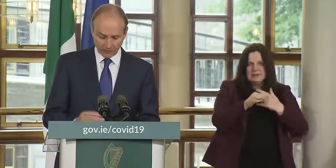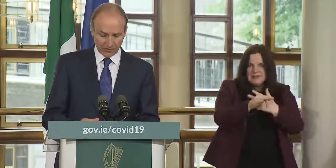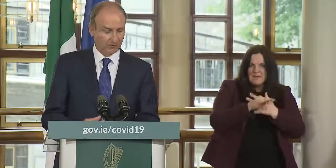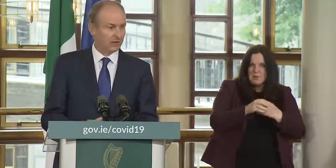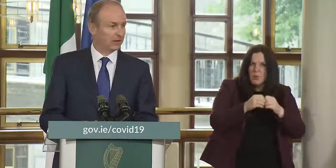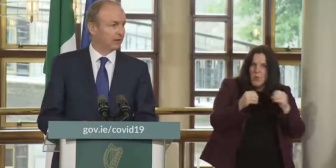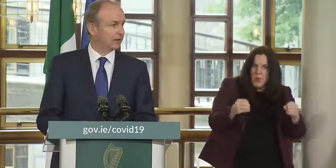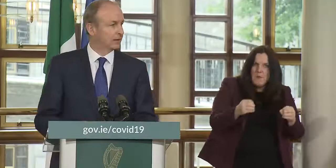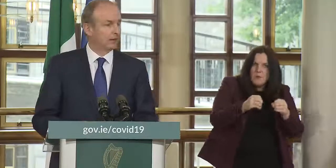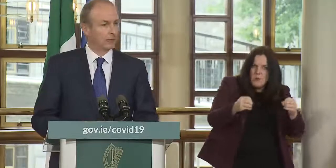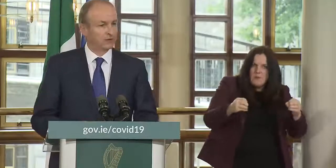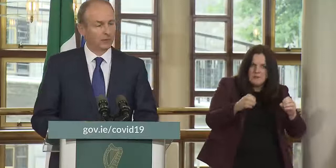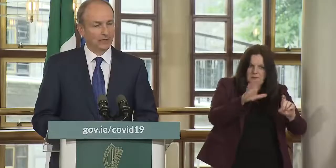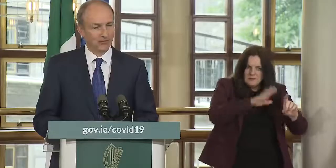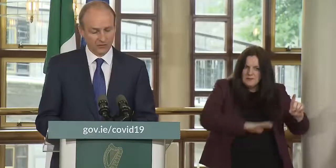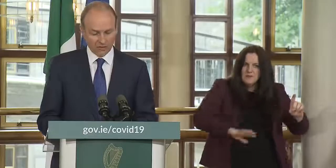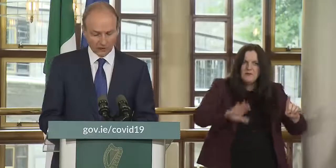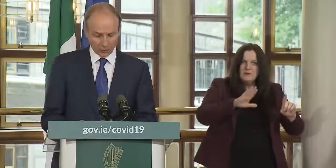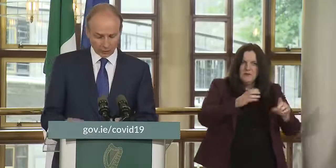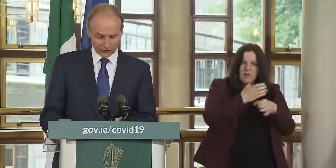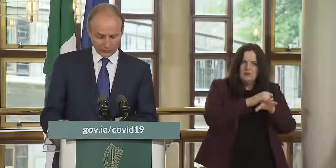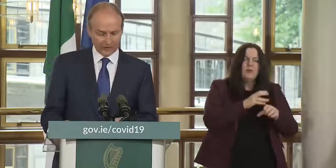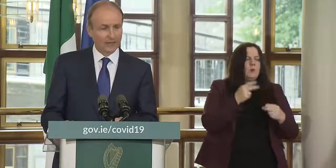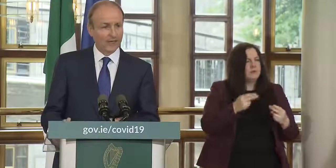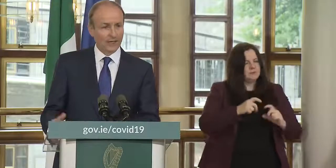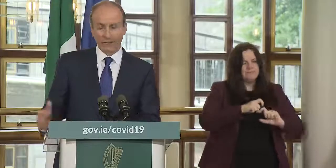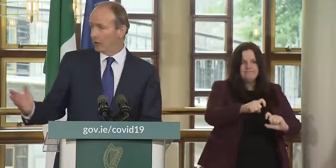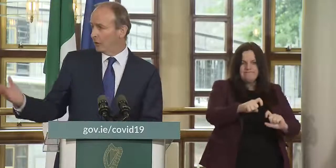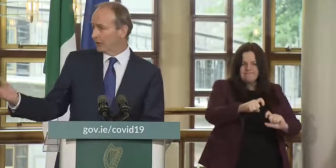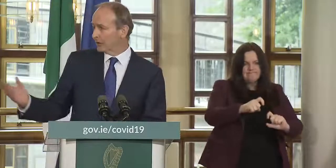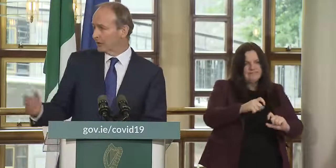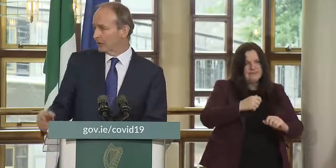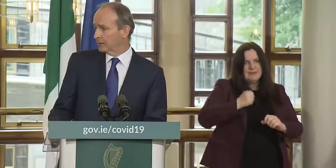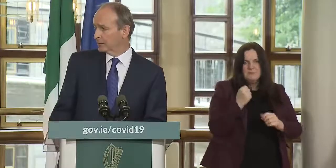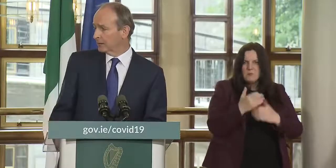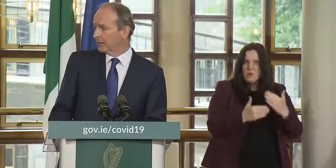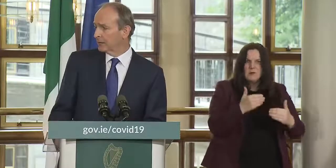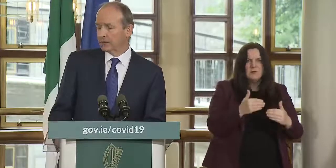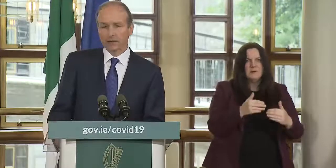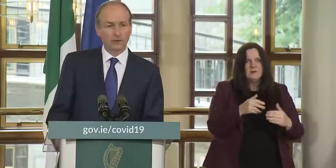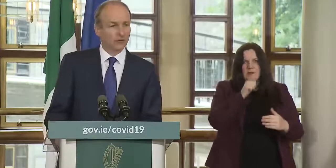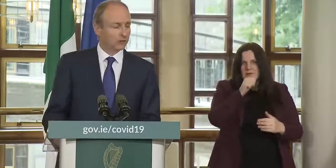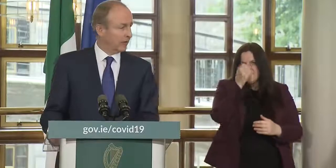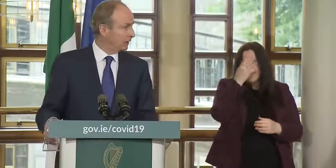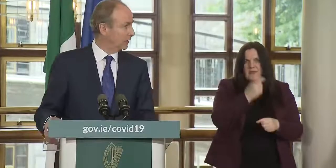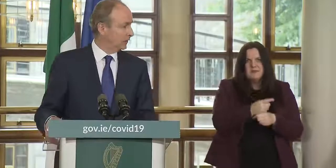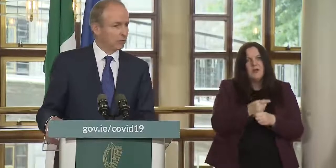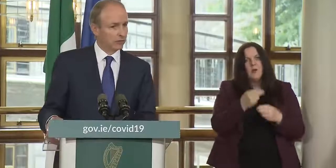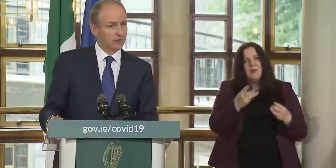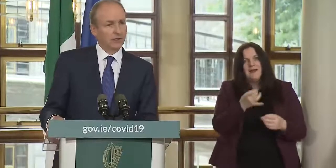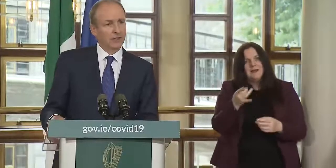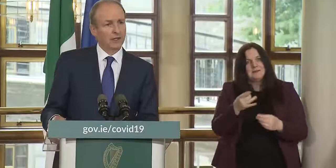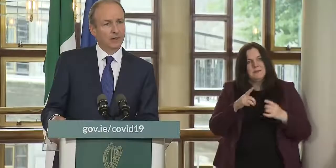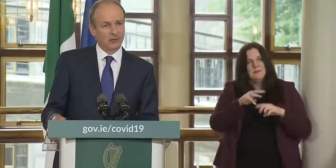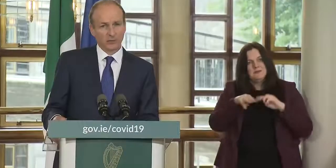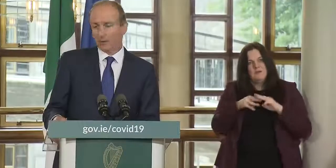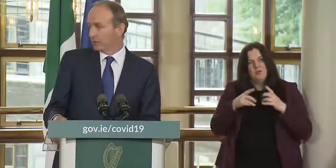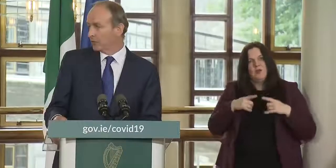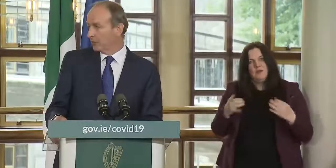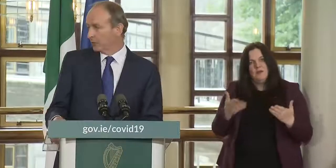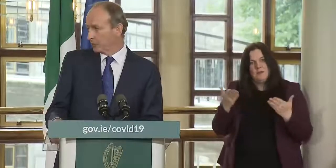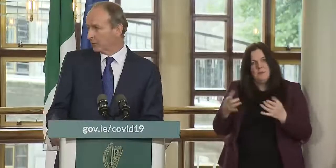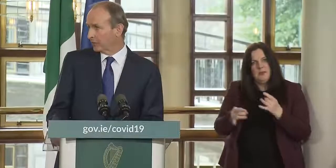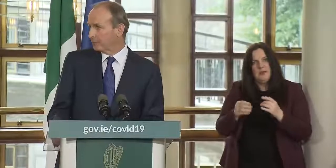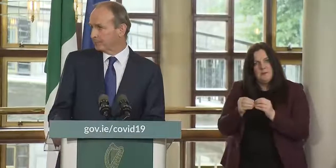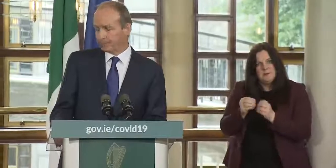country we must not forget that and we simply have to stay at the course and i now ask the minister for health if he would make some